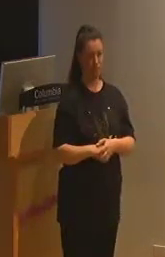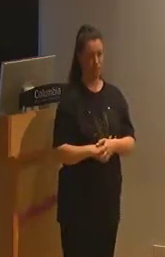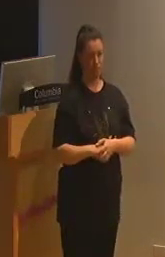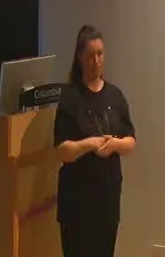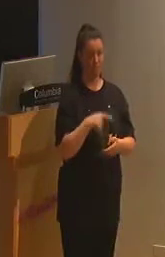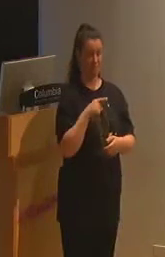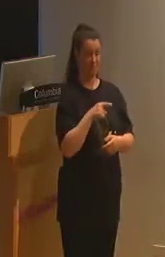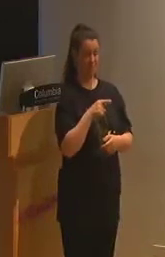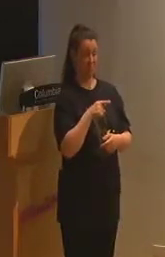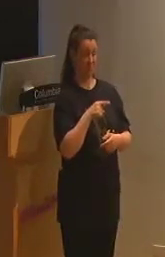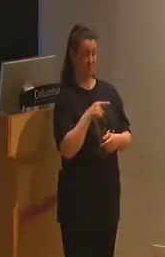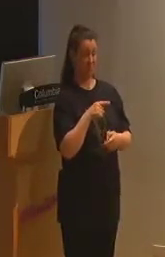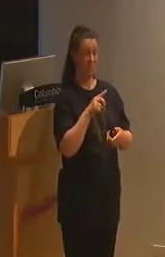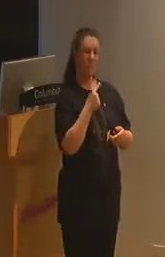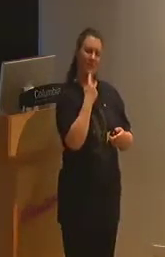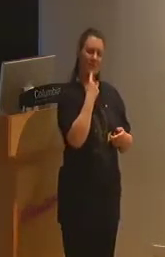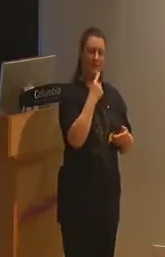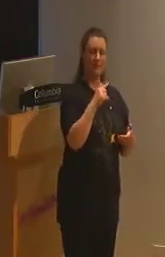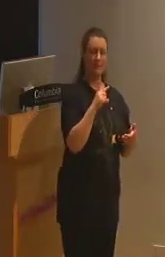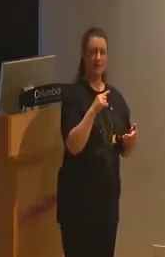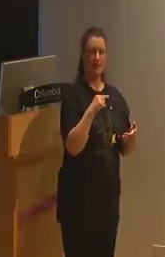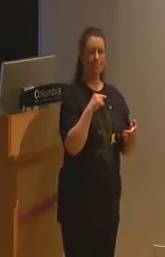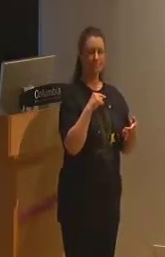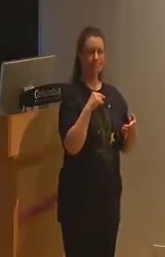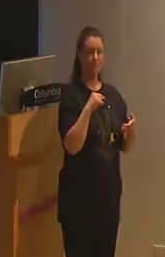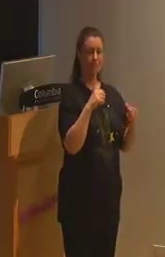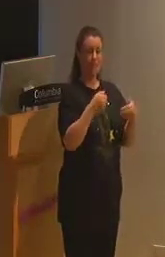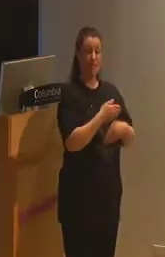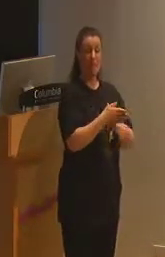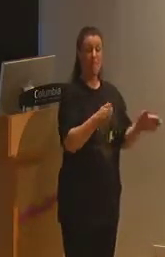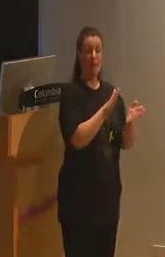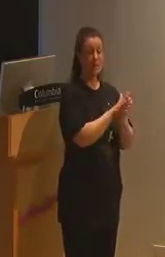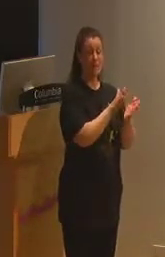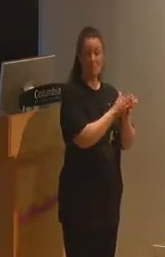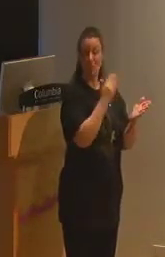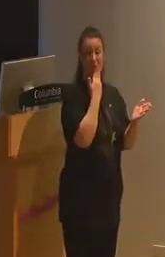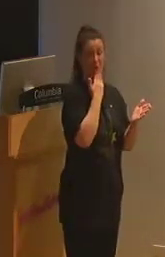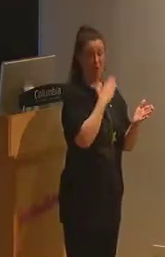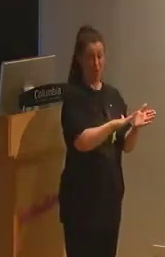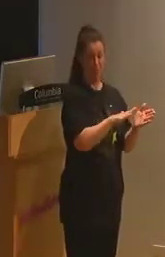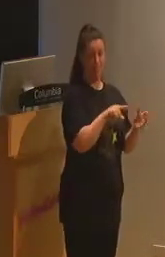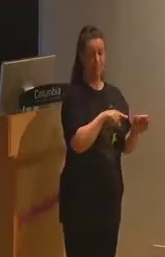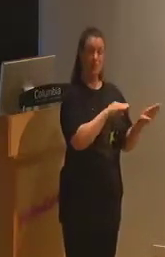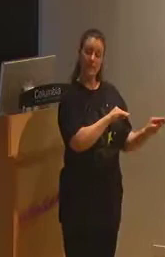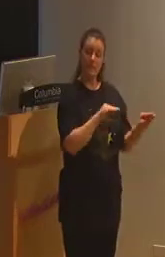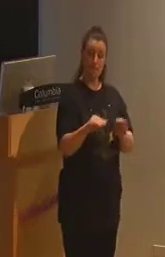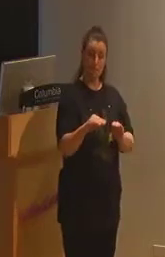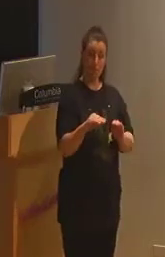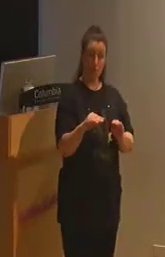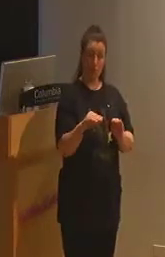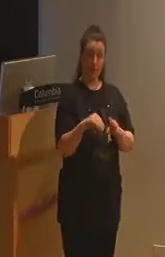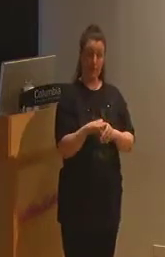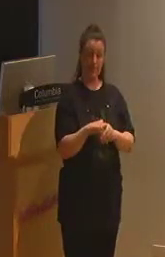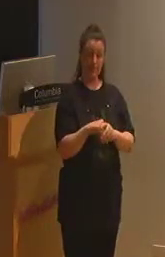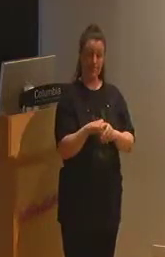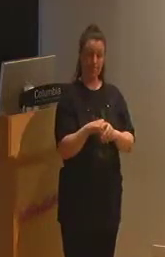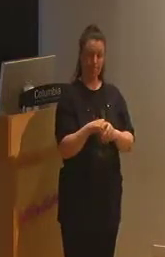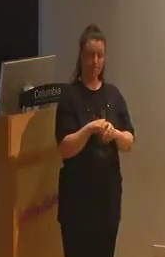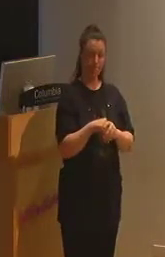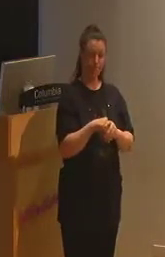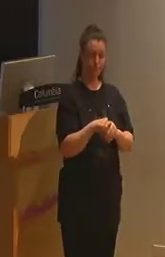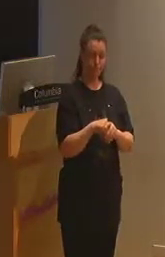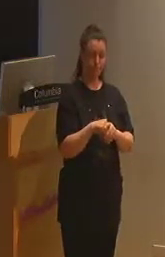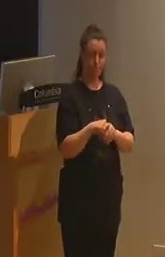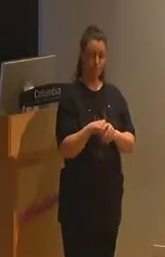education as a public good, as in previous decades. This movement, which ignored previous national concerns about educational